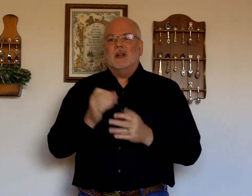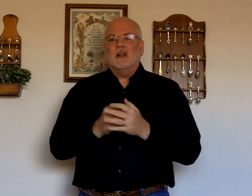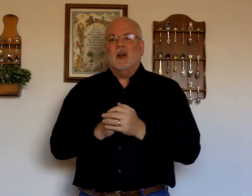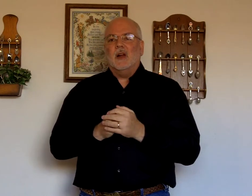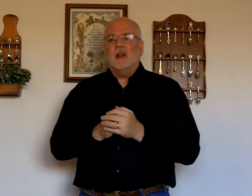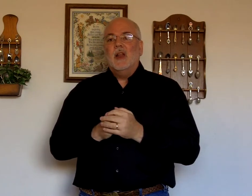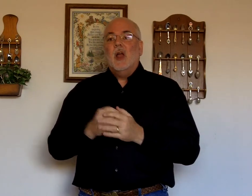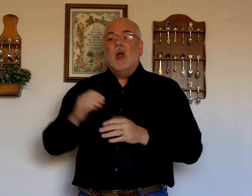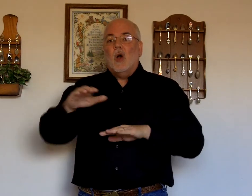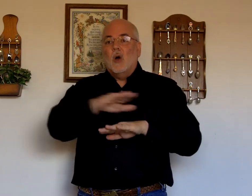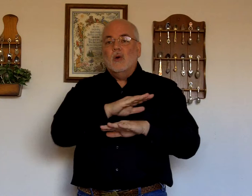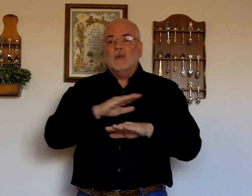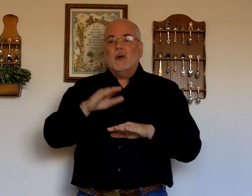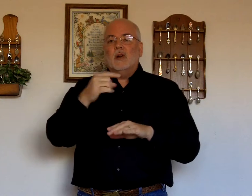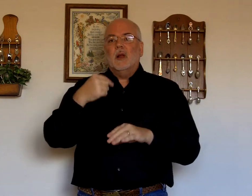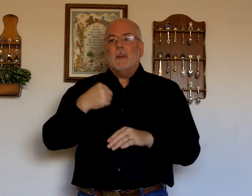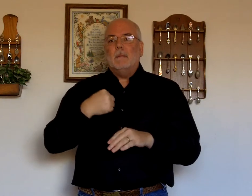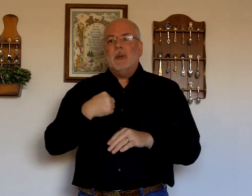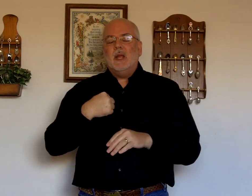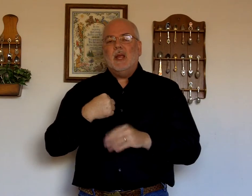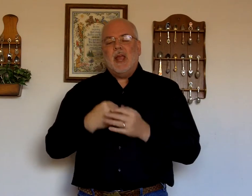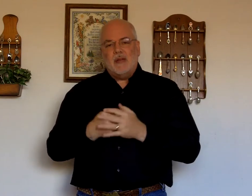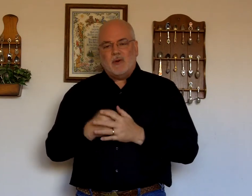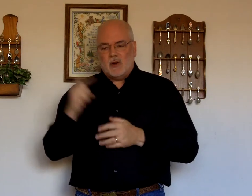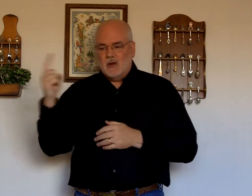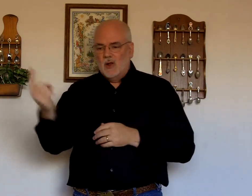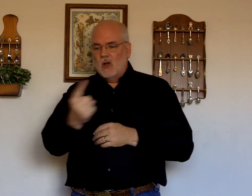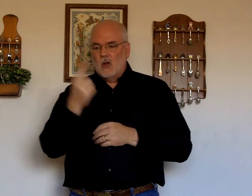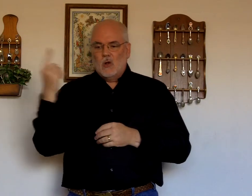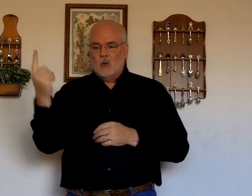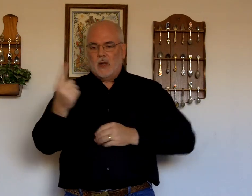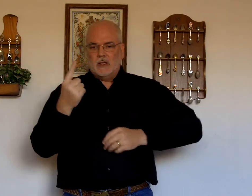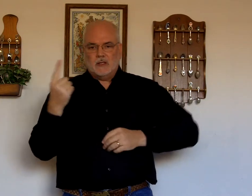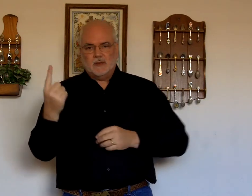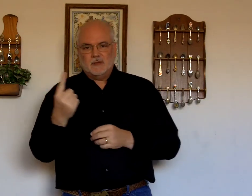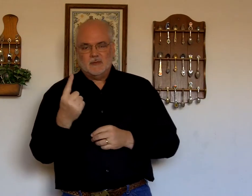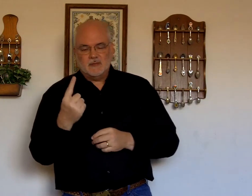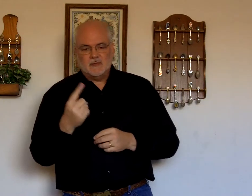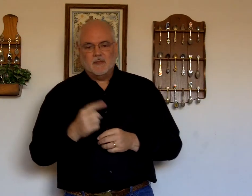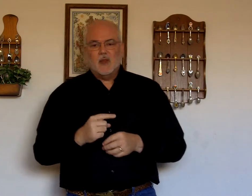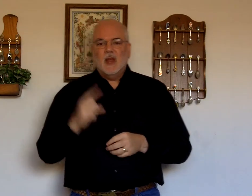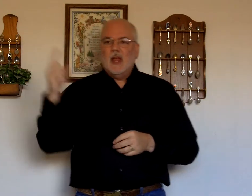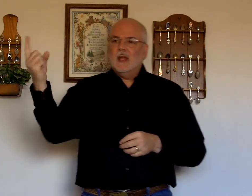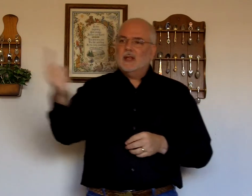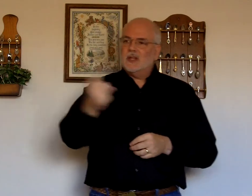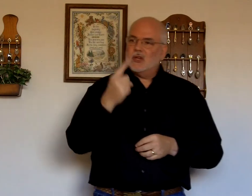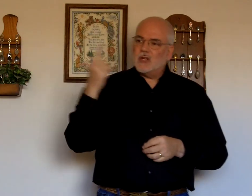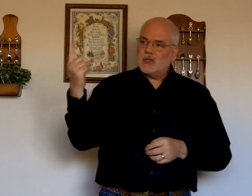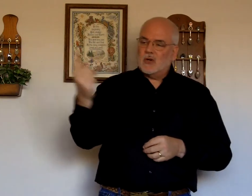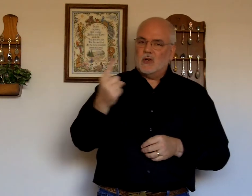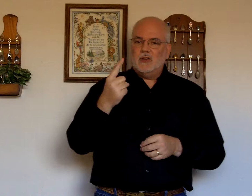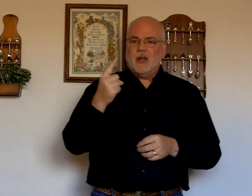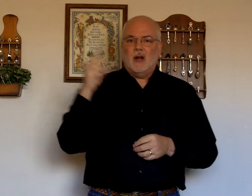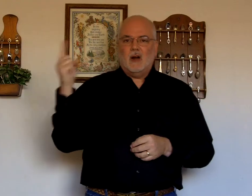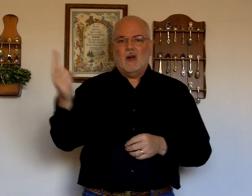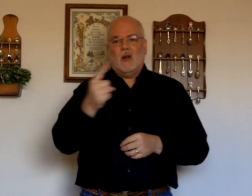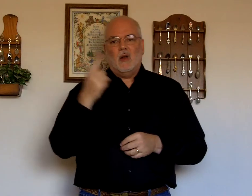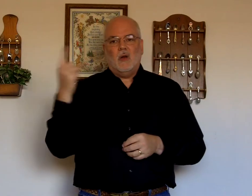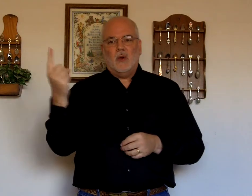Guarding. Over. Me. Ever. Always. It's a circle in the air. Always.